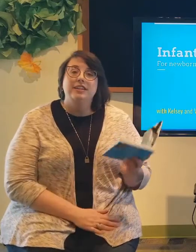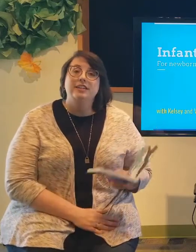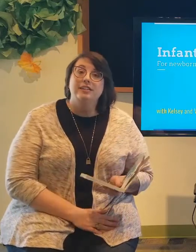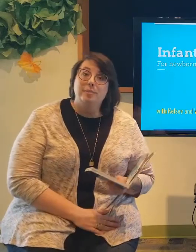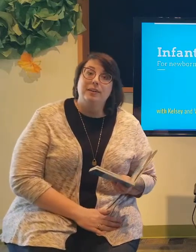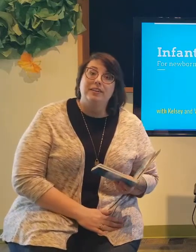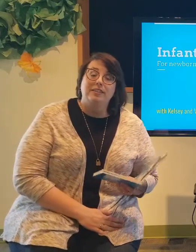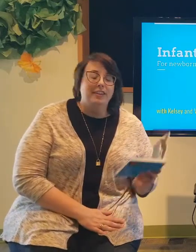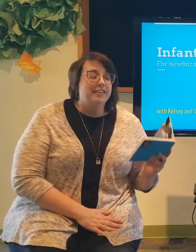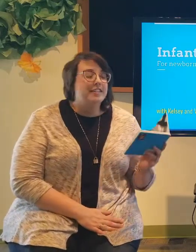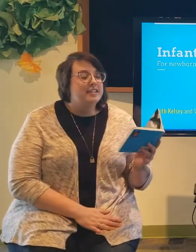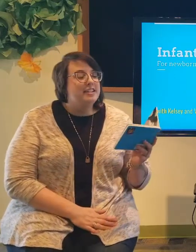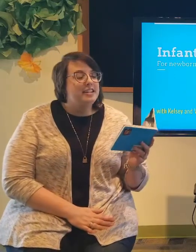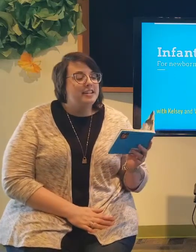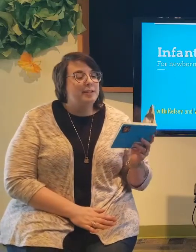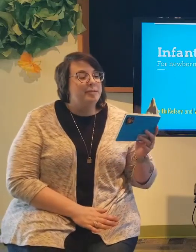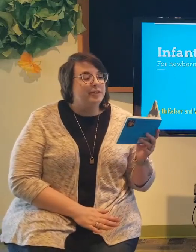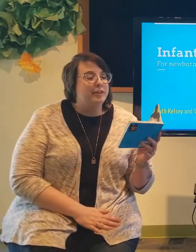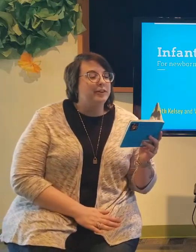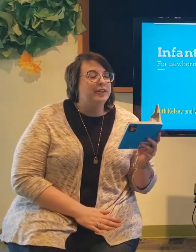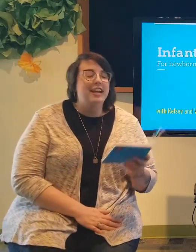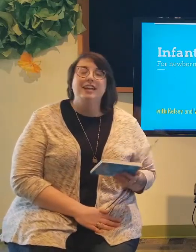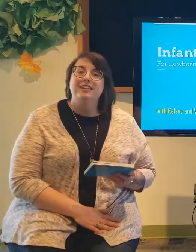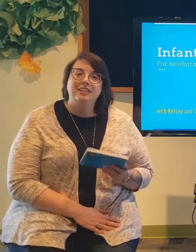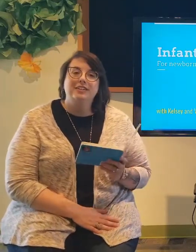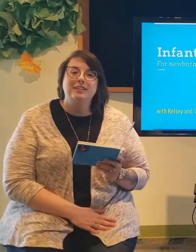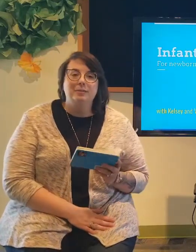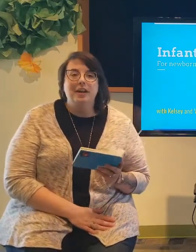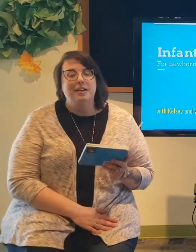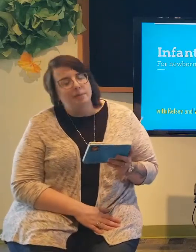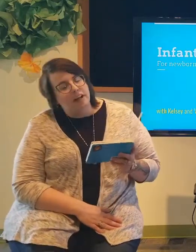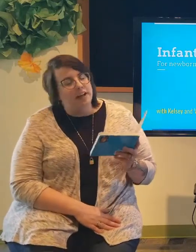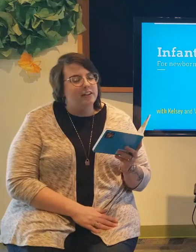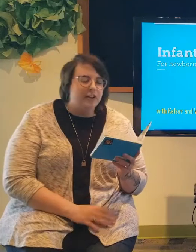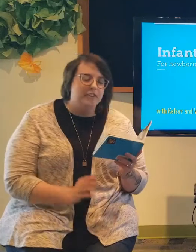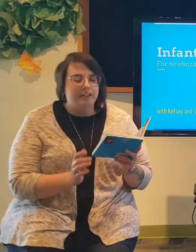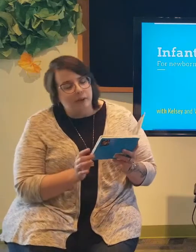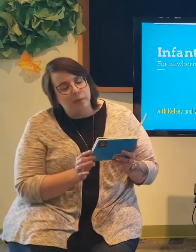above, the sea below, and a little white whale on the go.